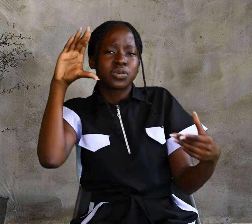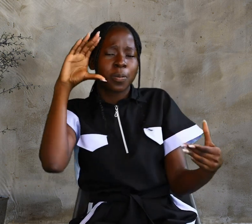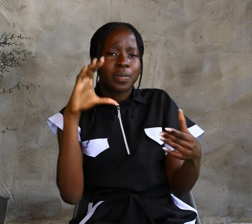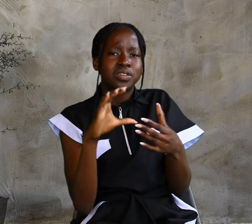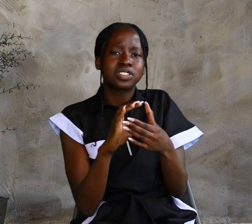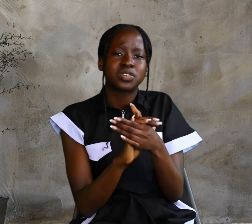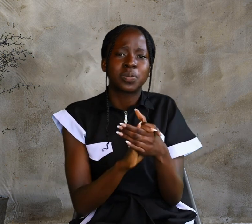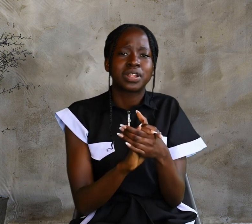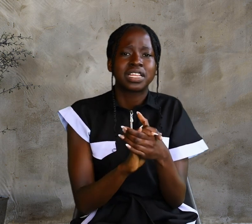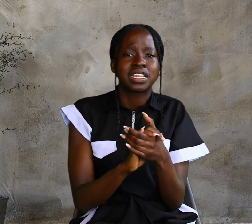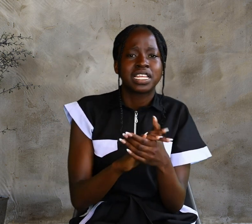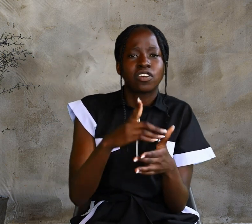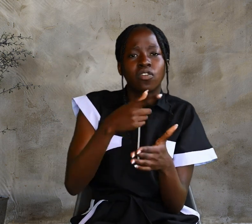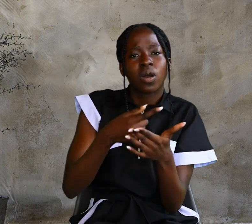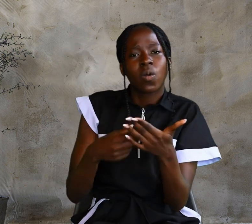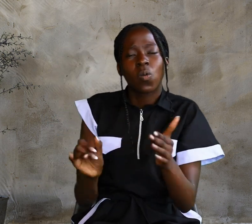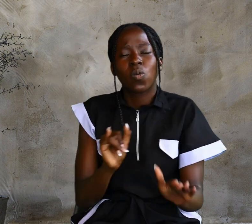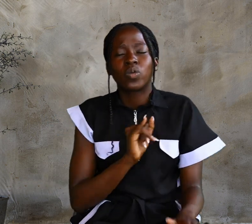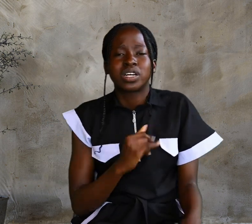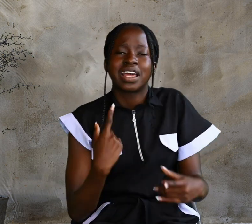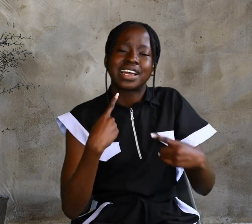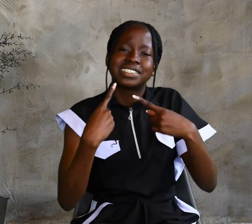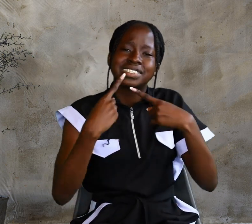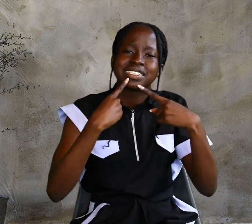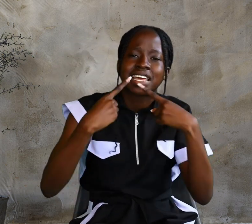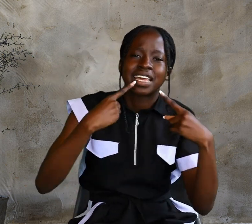you going to believe what I say?